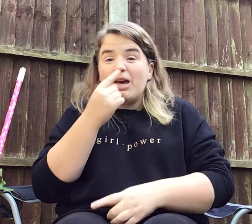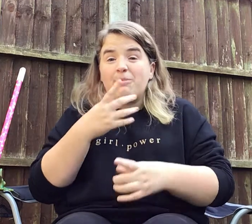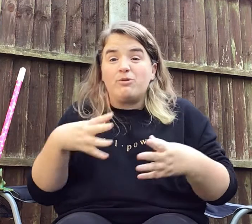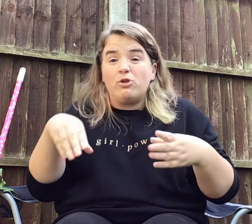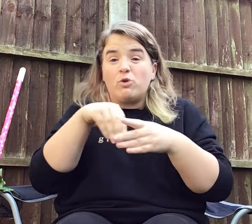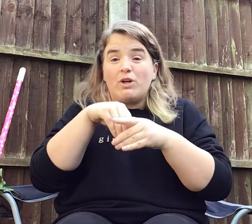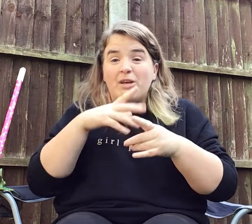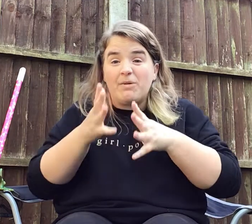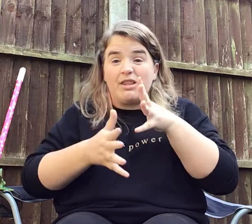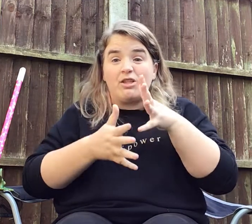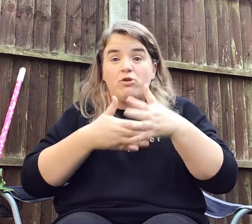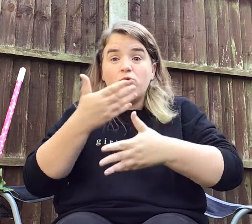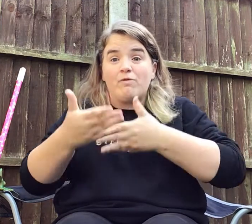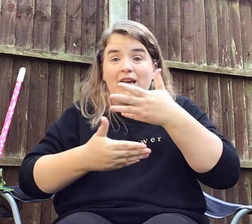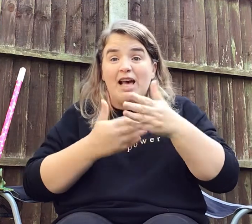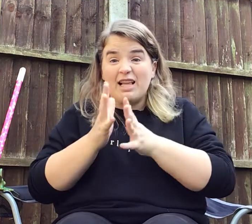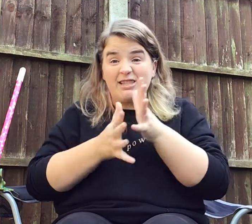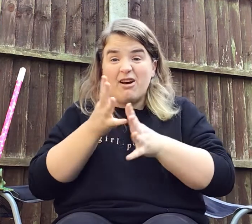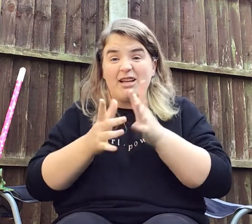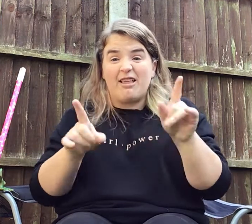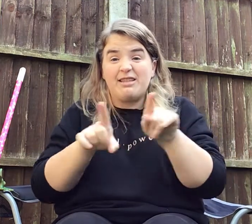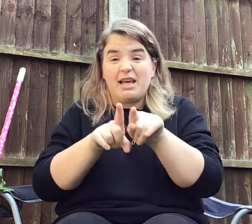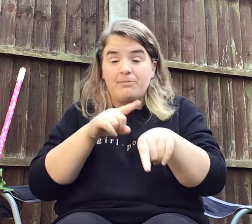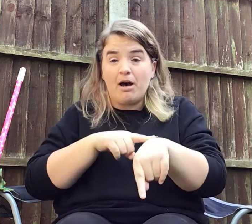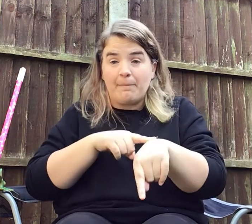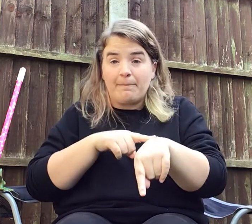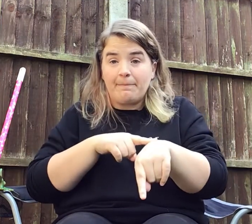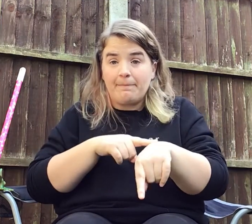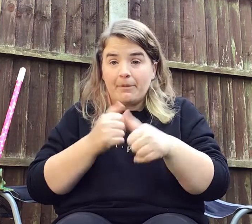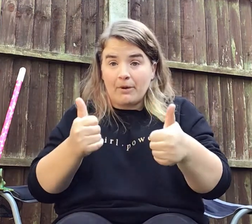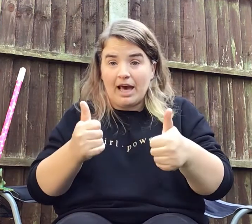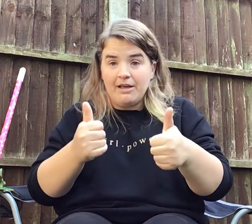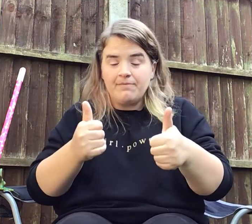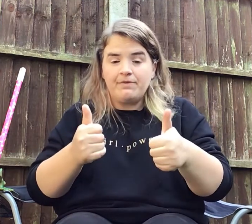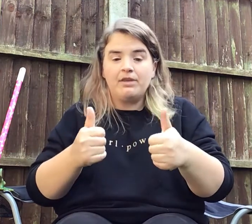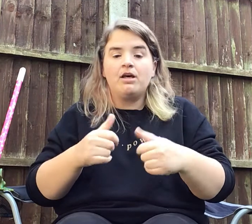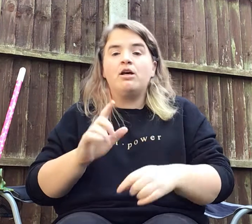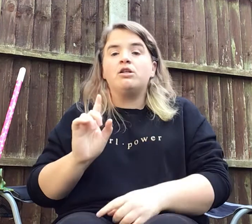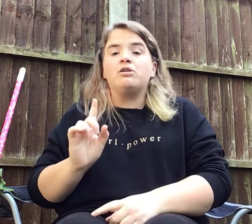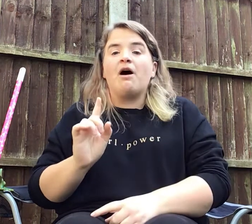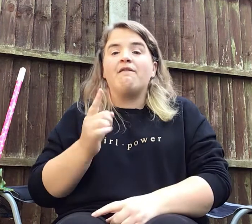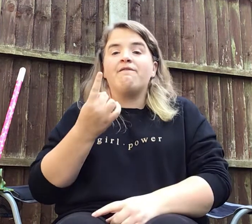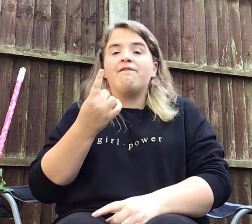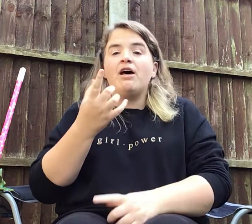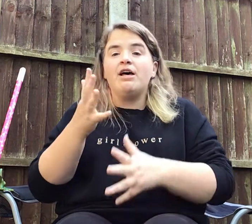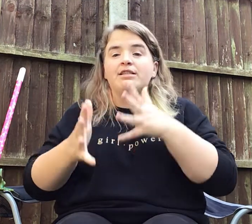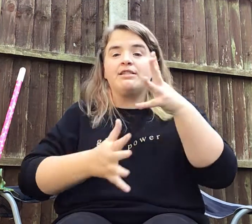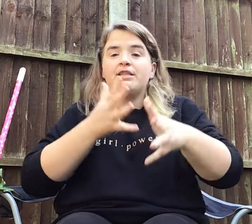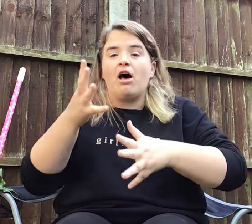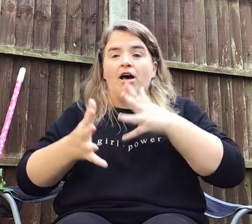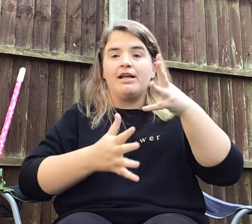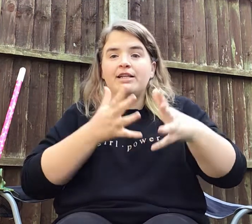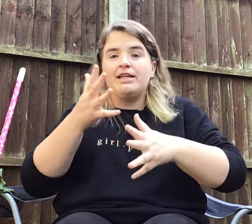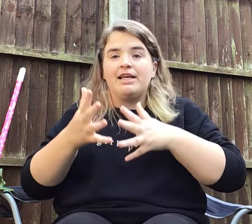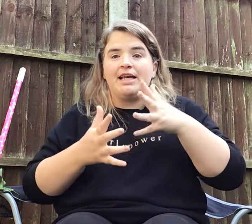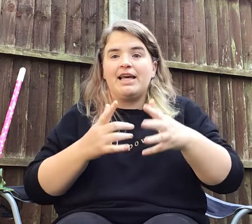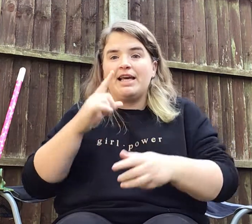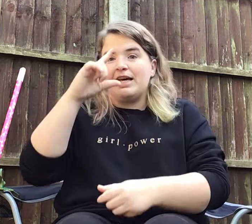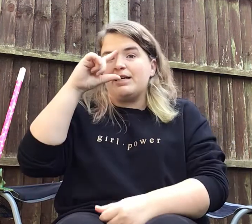able to join in with the story and sign it at the same time. OK? So our first sign is